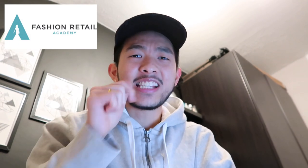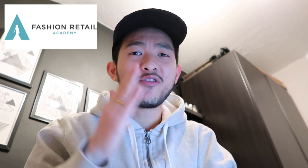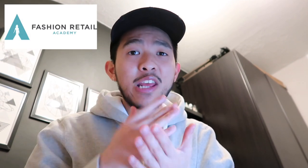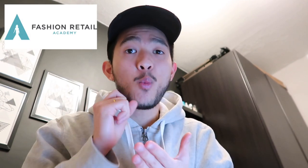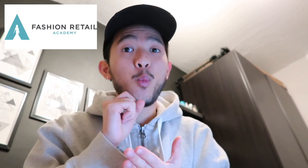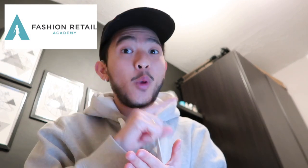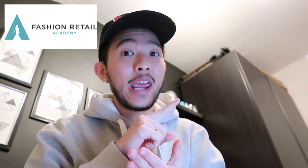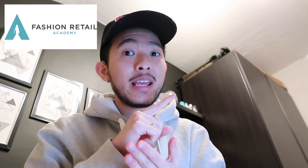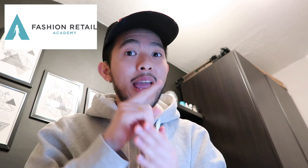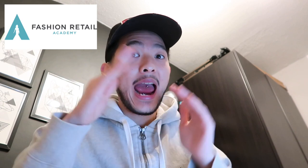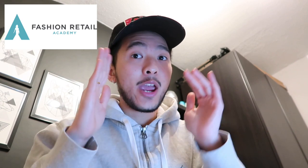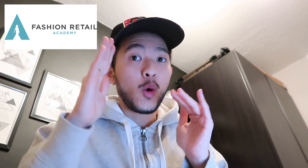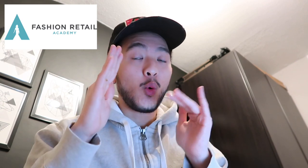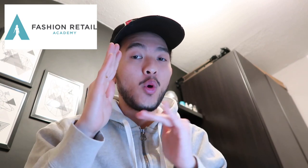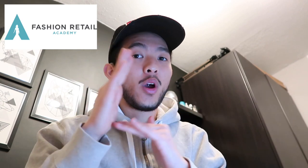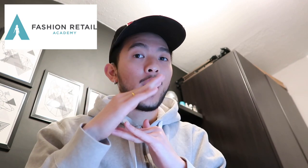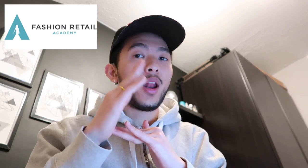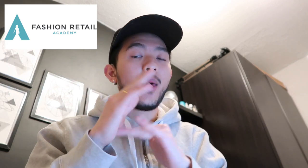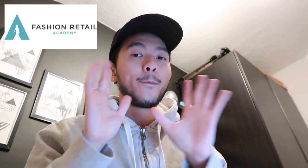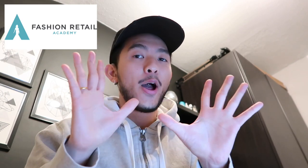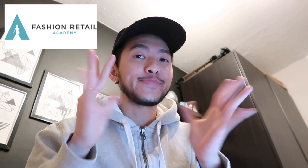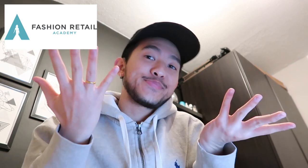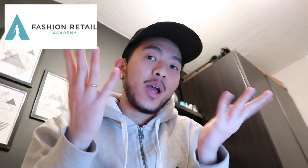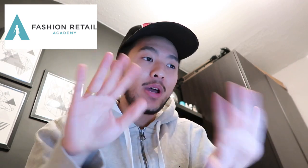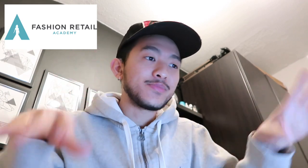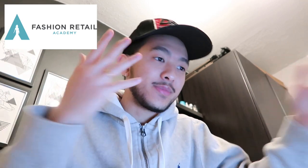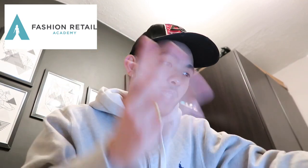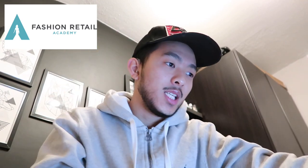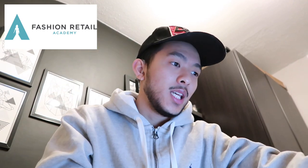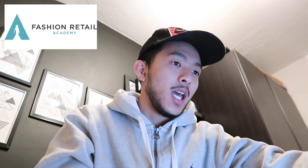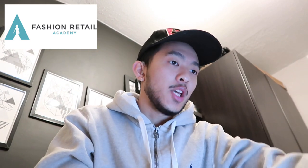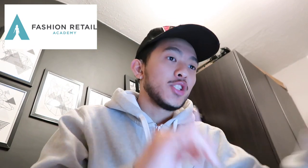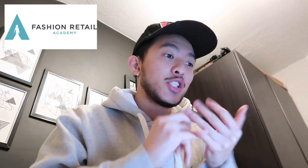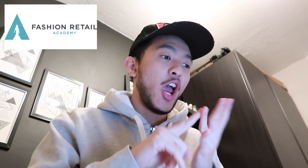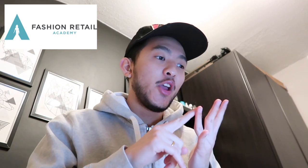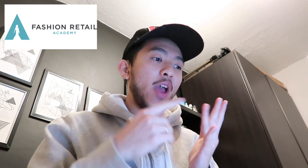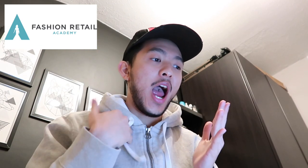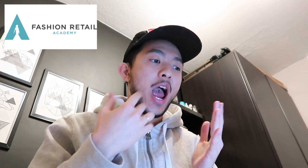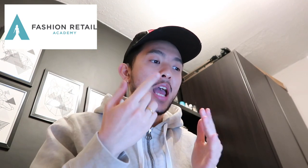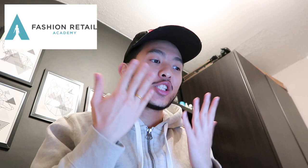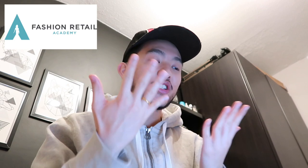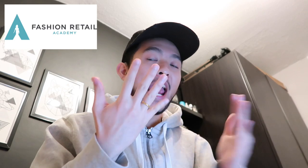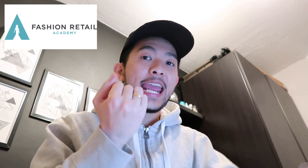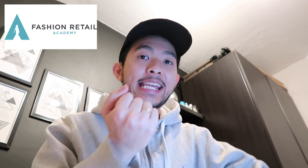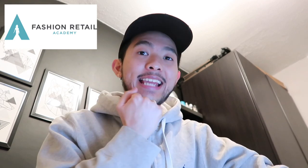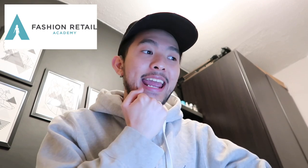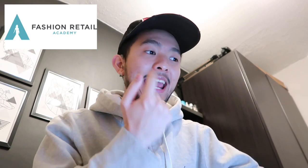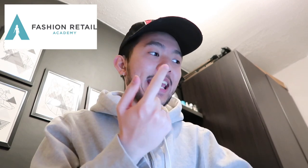this is video with 8th Corp. well, so today is